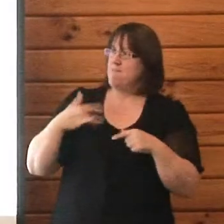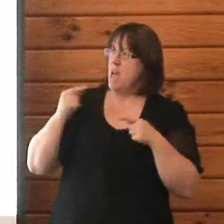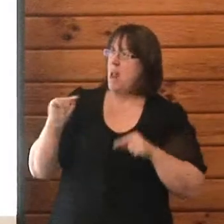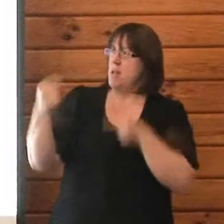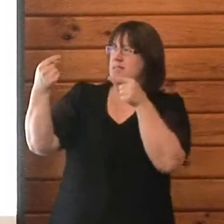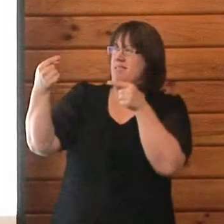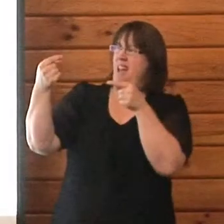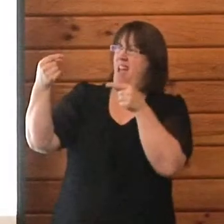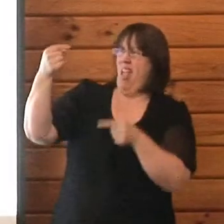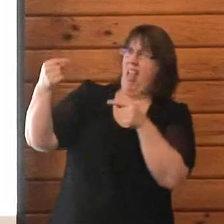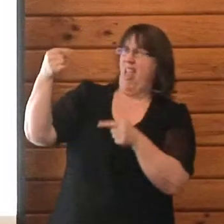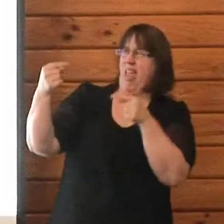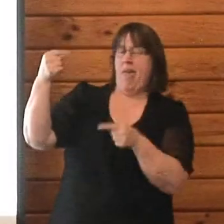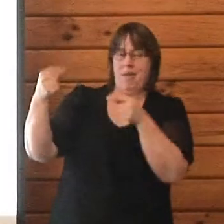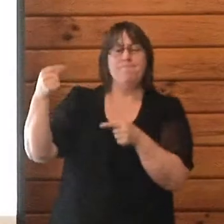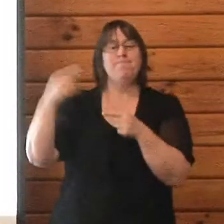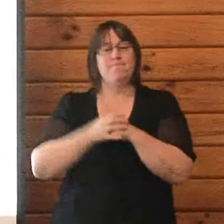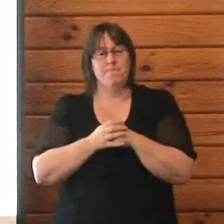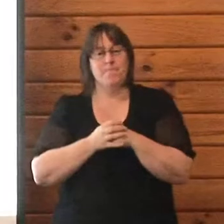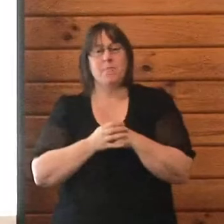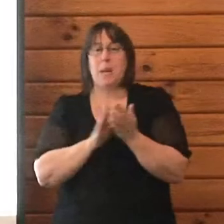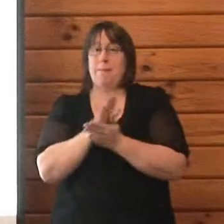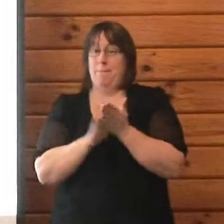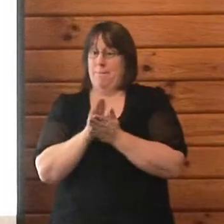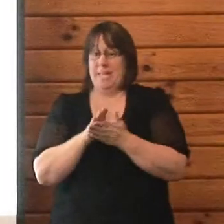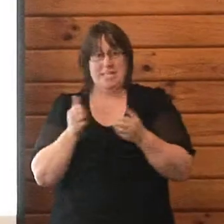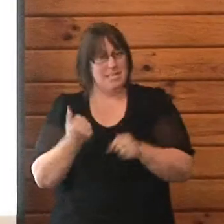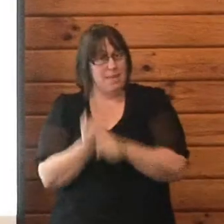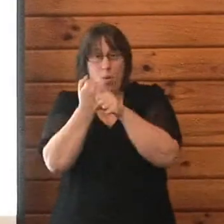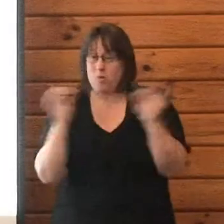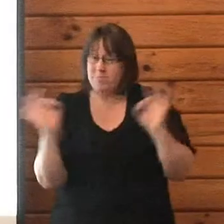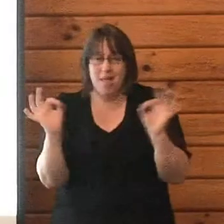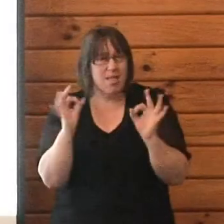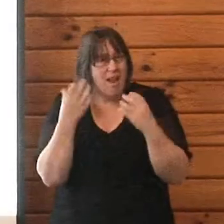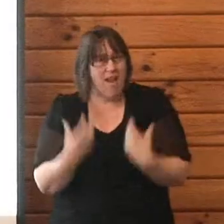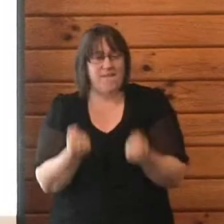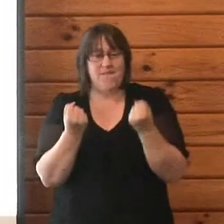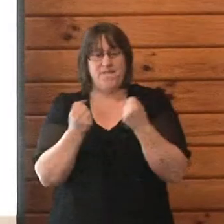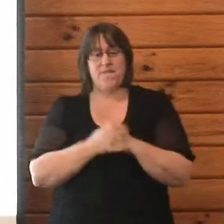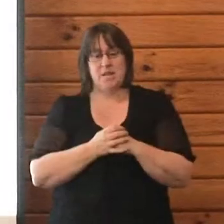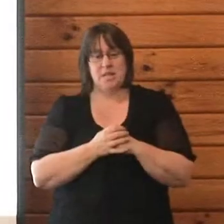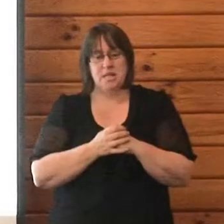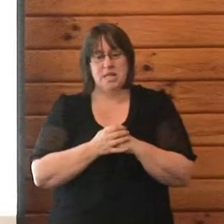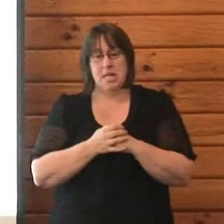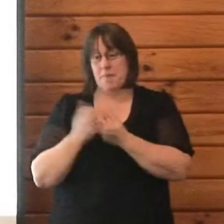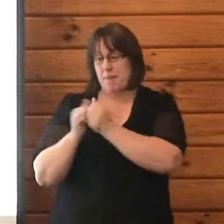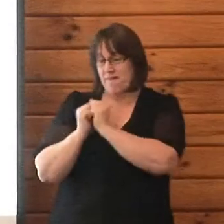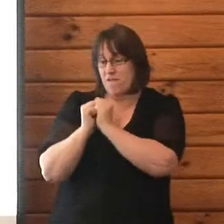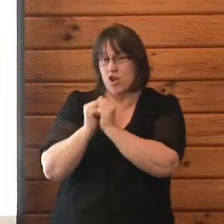have the loss of support, be it from around other friends and family around the country or people who are having to